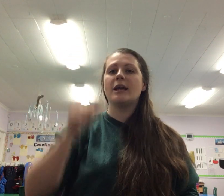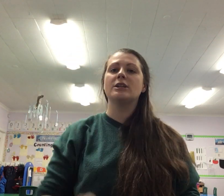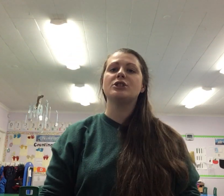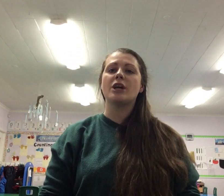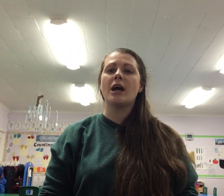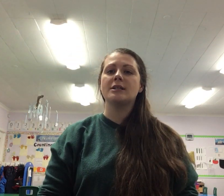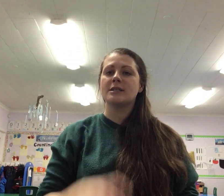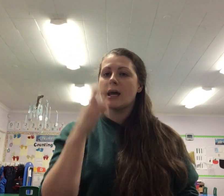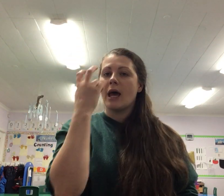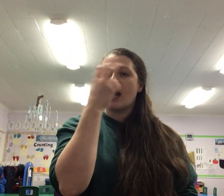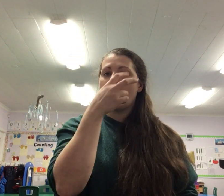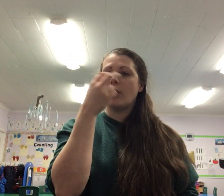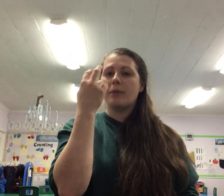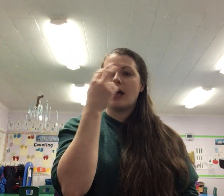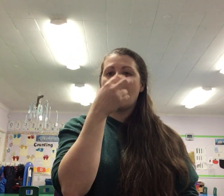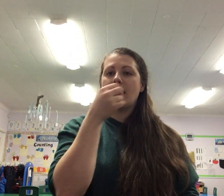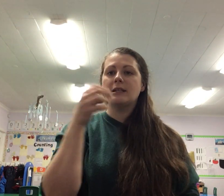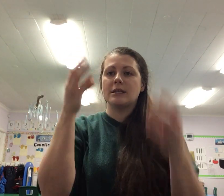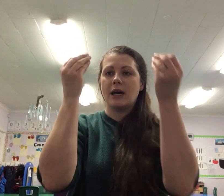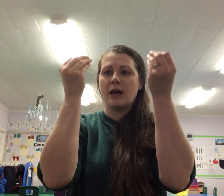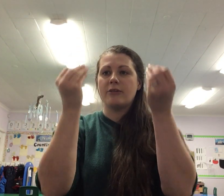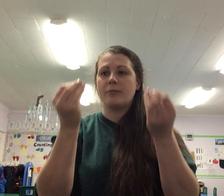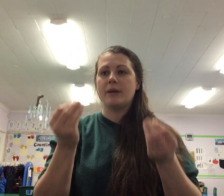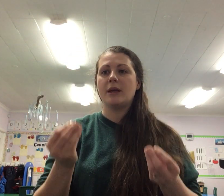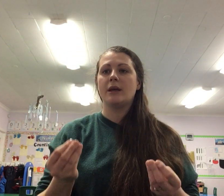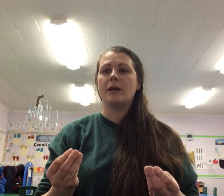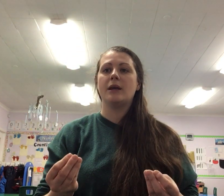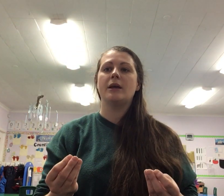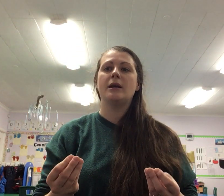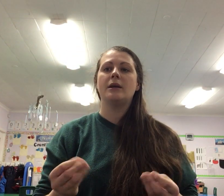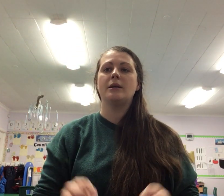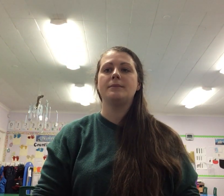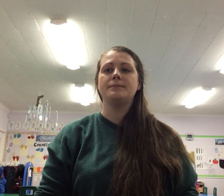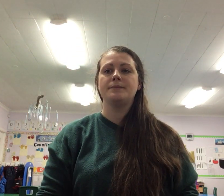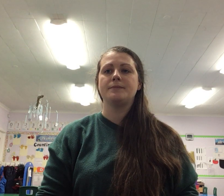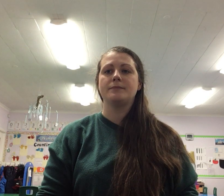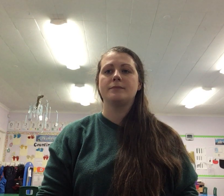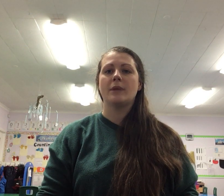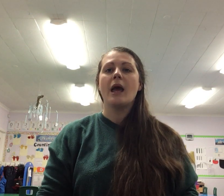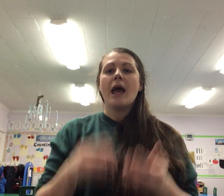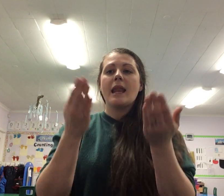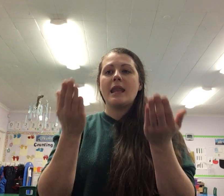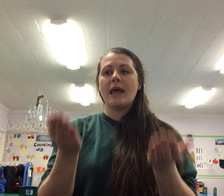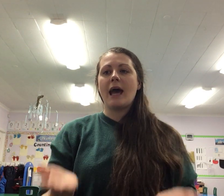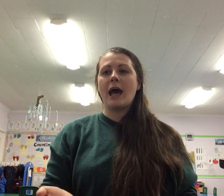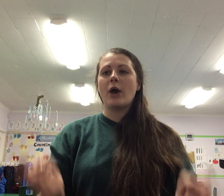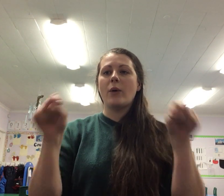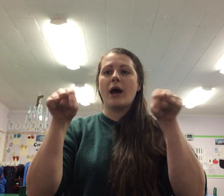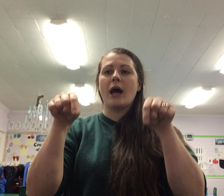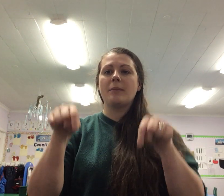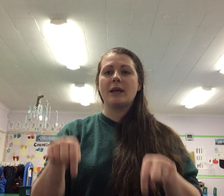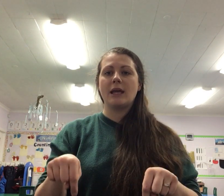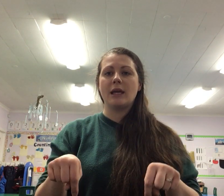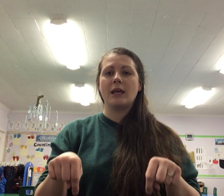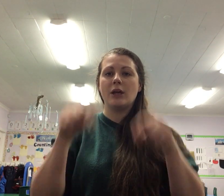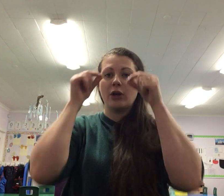just how blind I've been. Now I'm here,